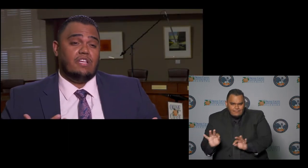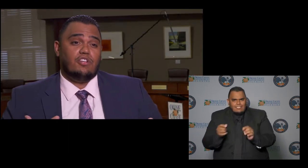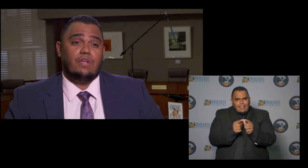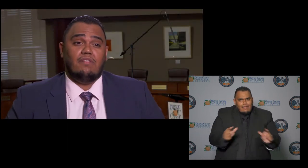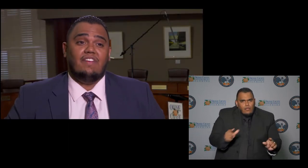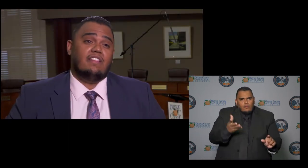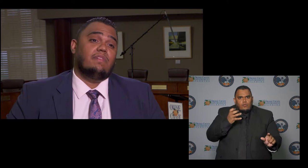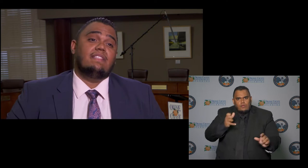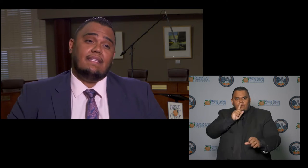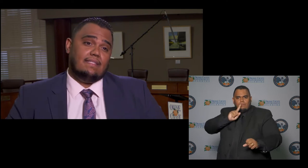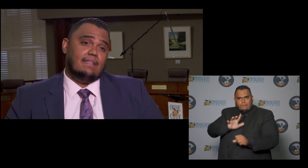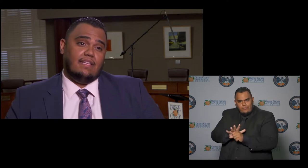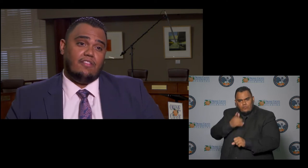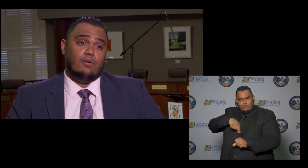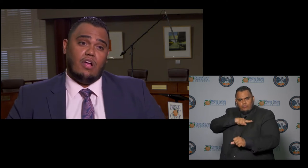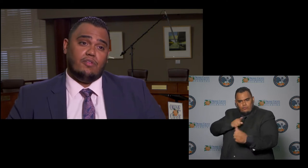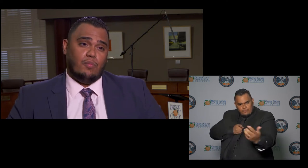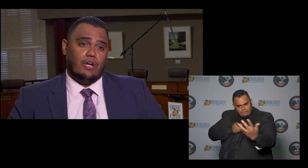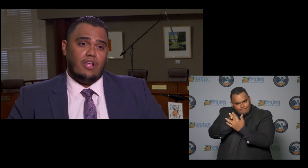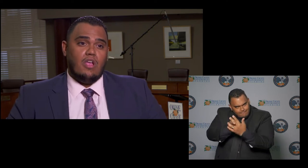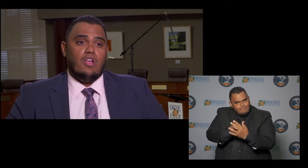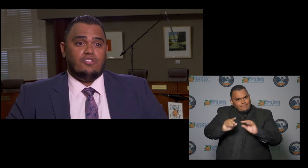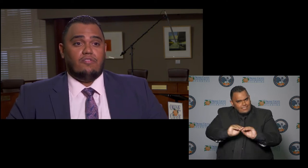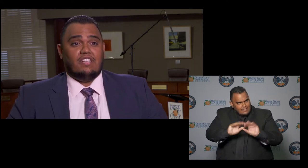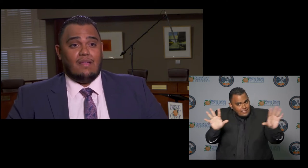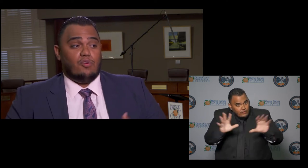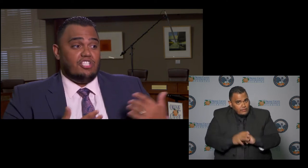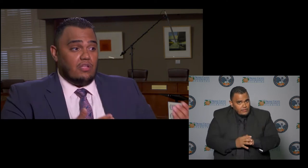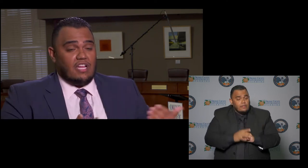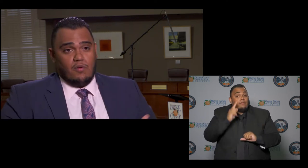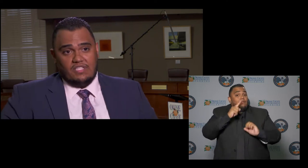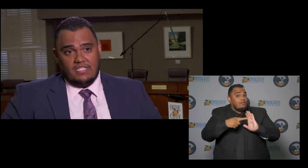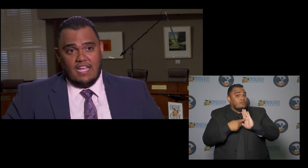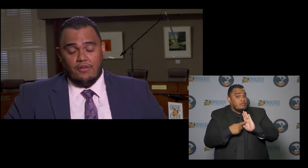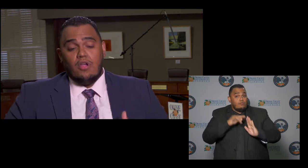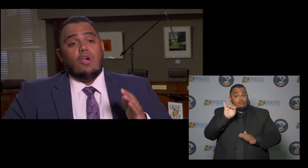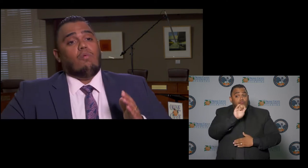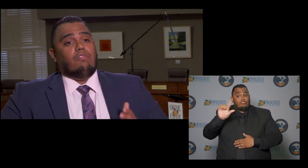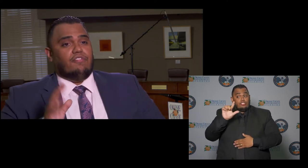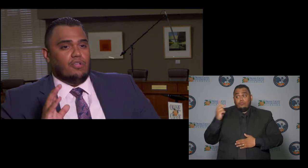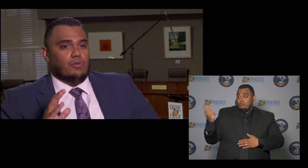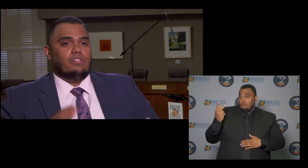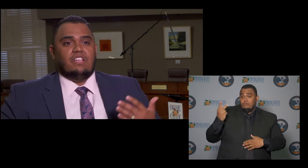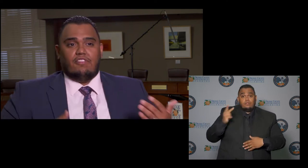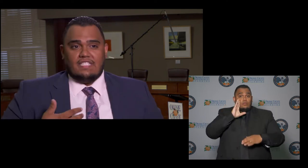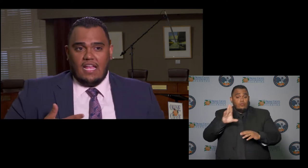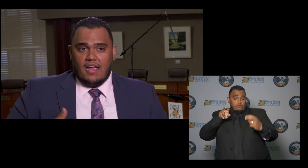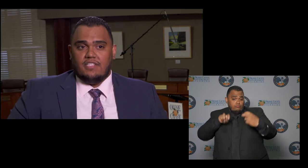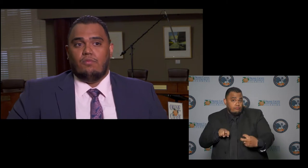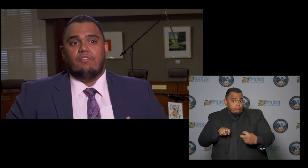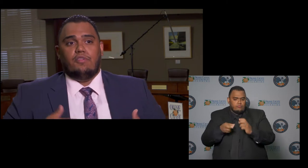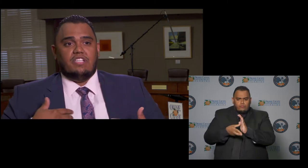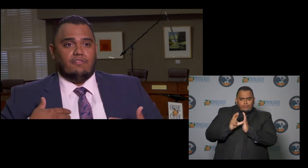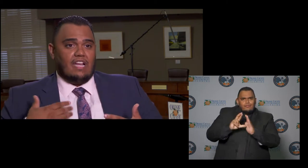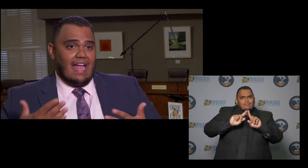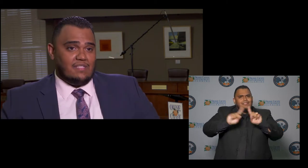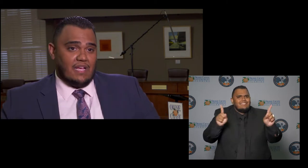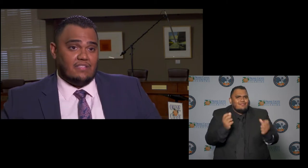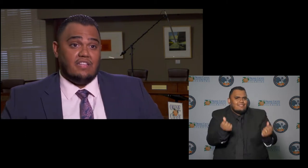make sure we convey them consistently throughout the board so for example Jill and I will sit down we'll review different signs we'll review different aspects and